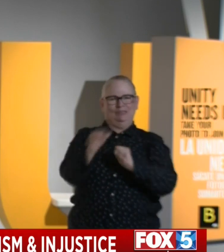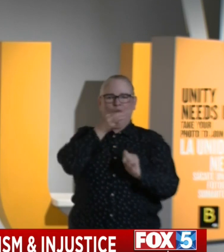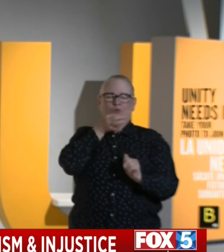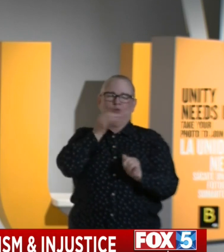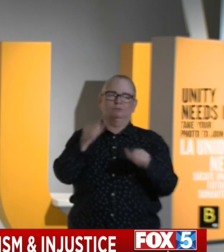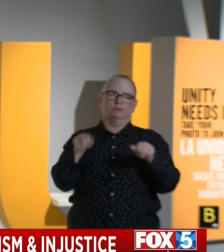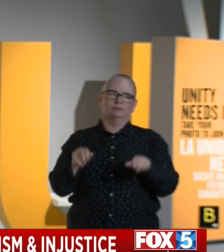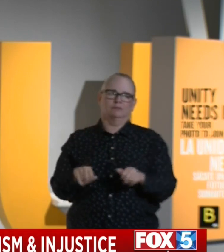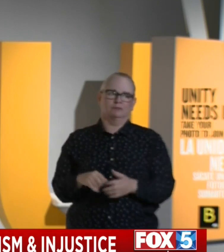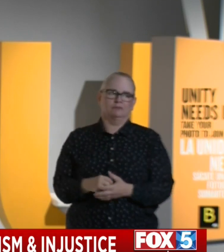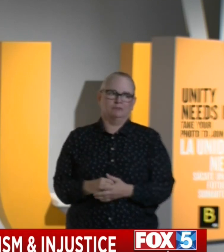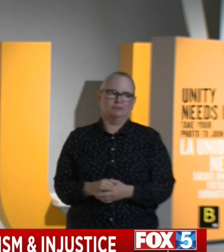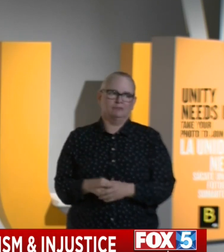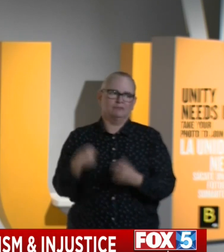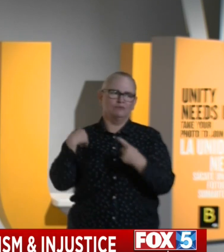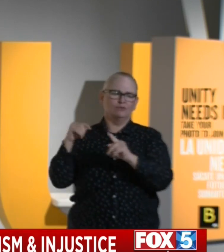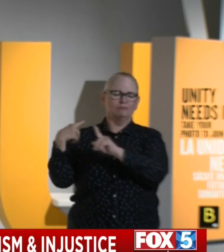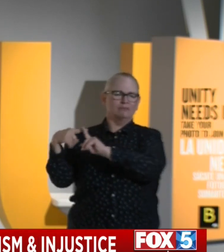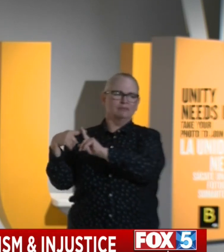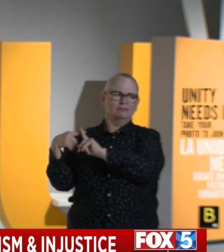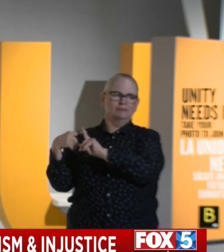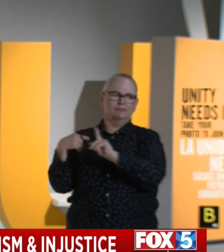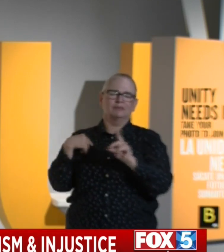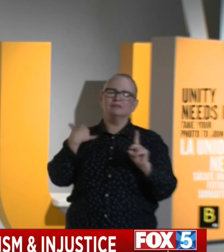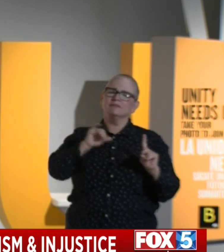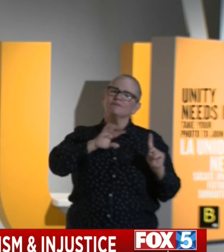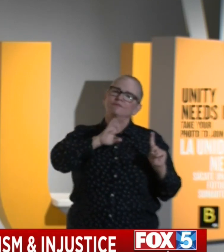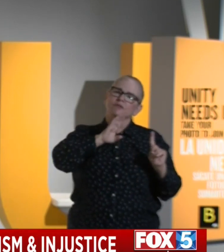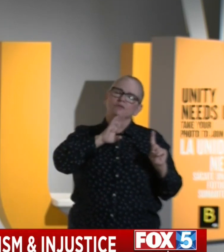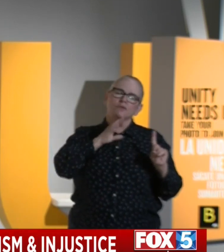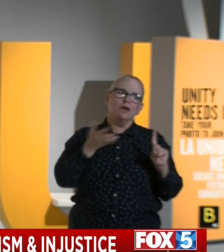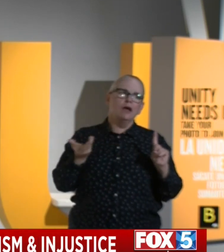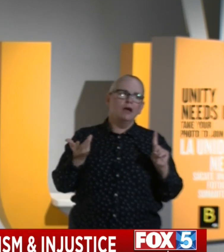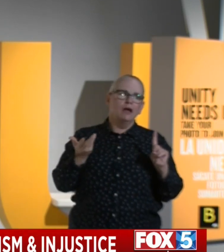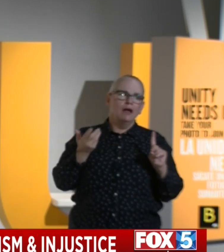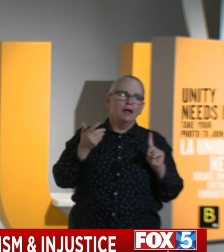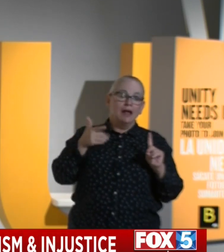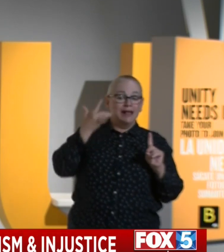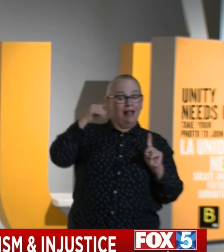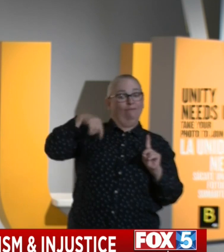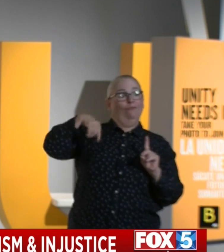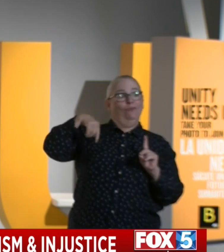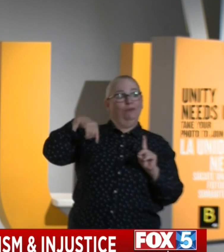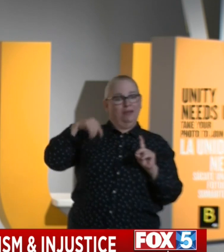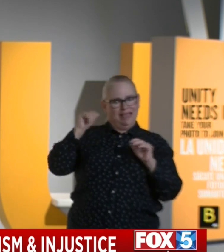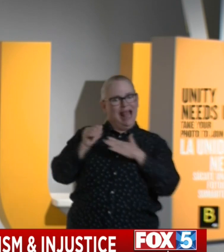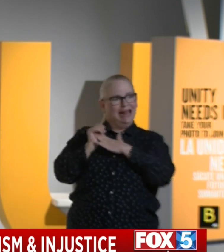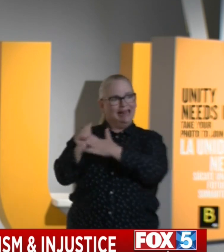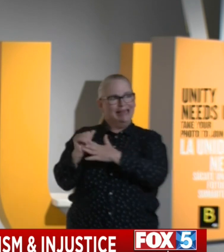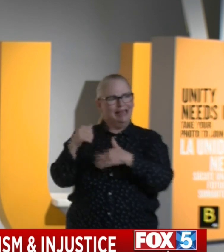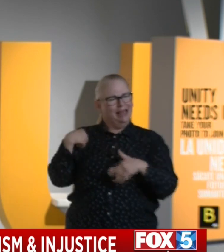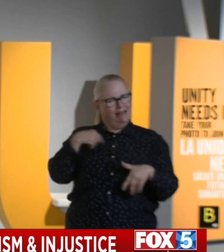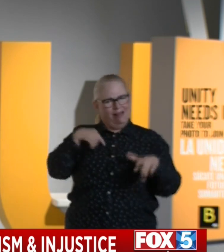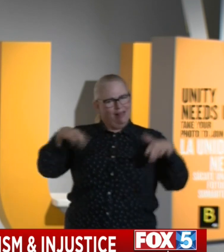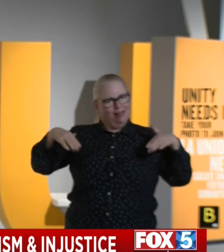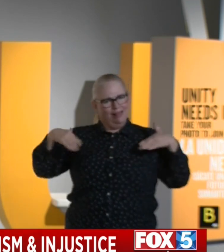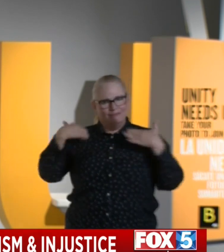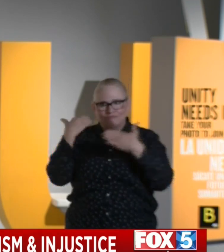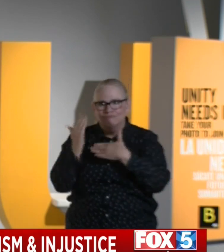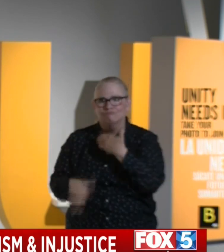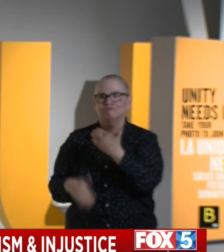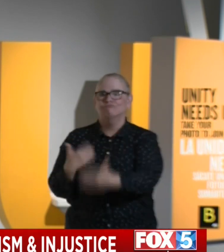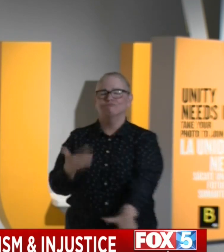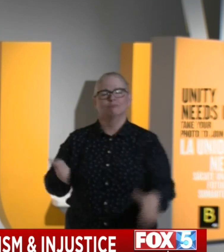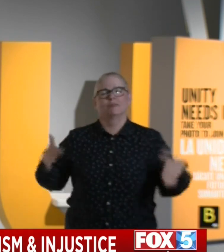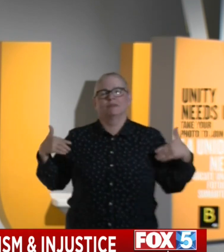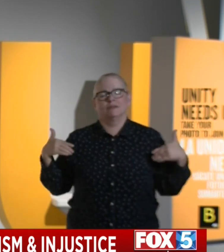California has been leading, but still we haven't done enough. I say this all the time. Success is not a place or a definition.